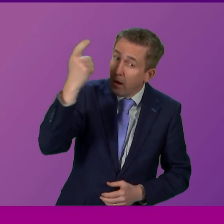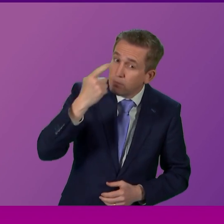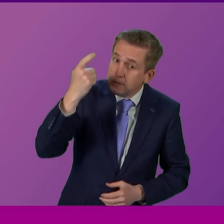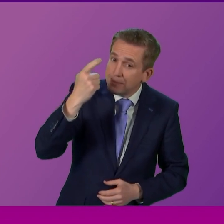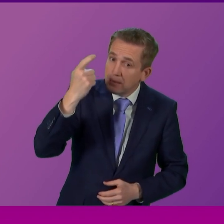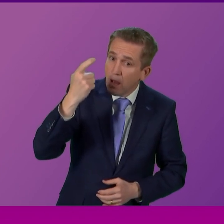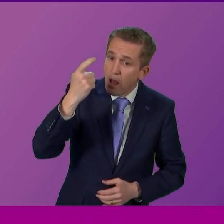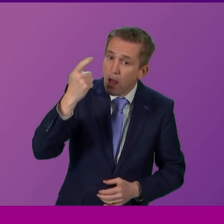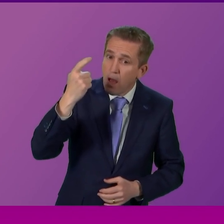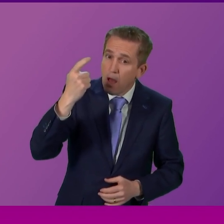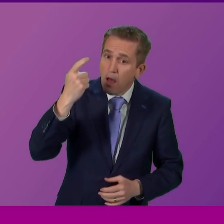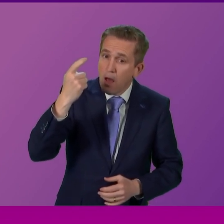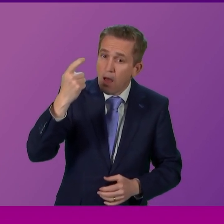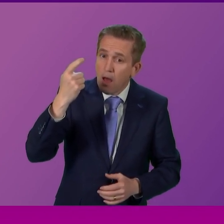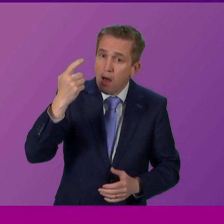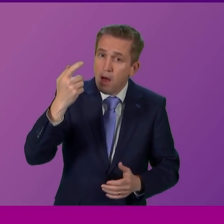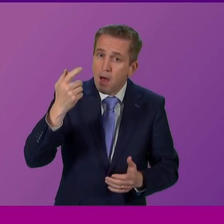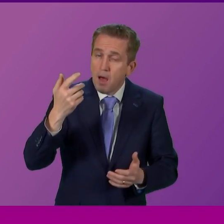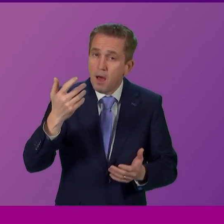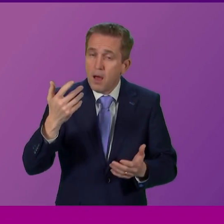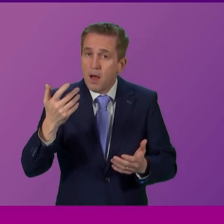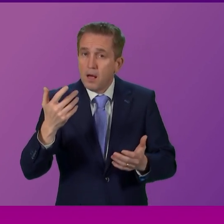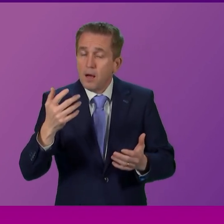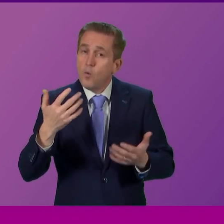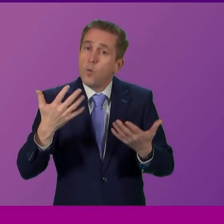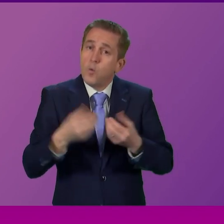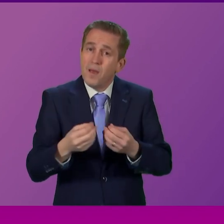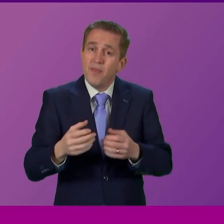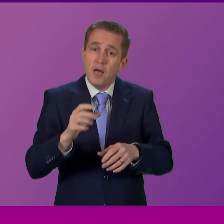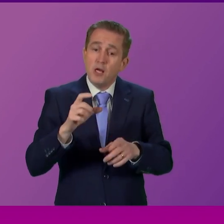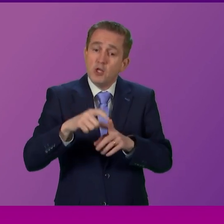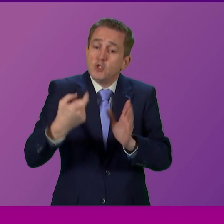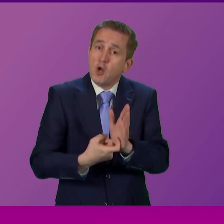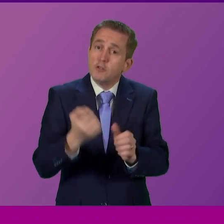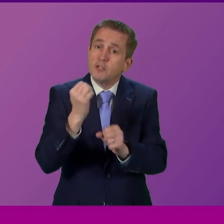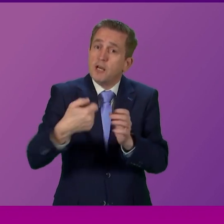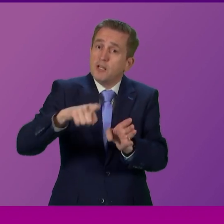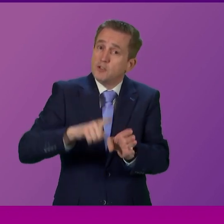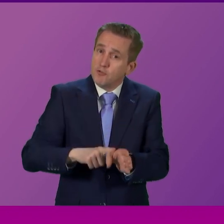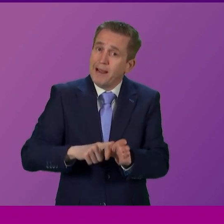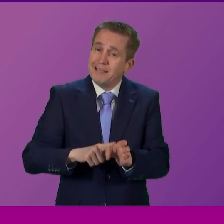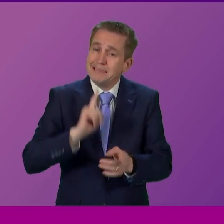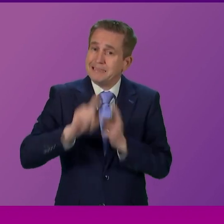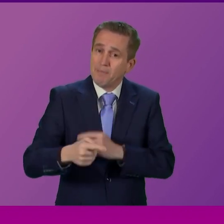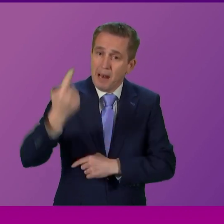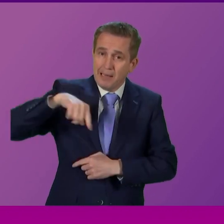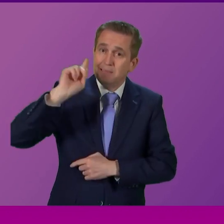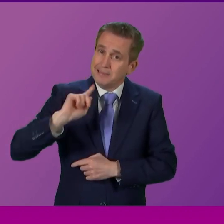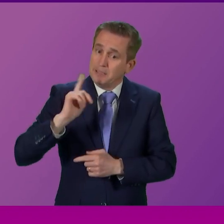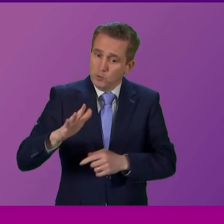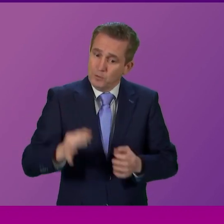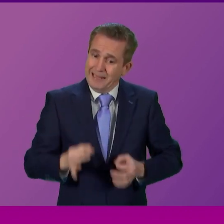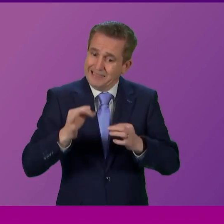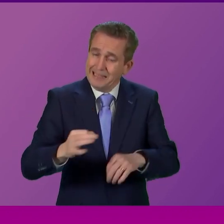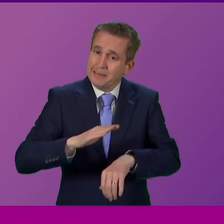with the precedent of the Dr Gray's statement of last last year understanding order 8.14.3 to extend the